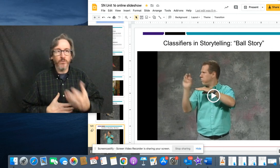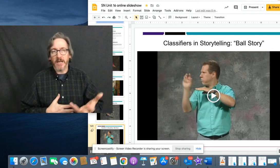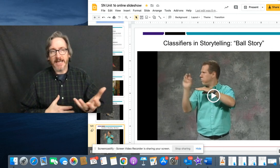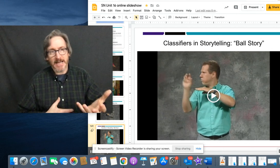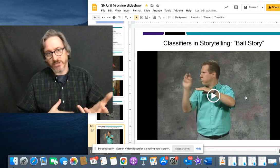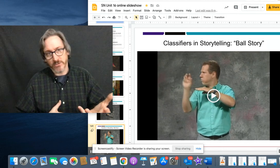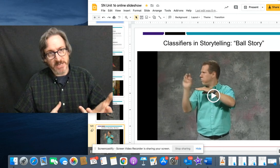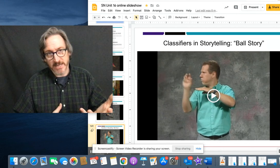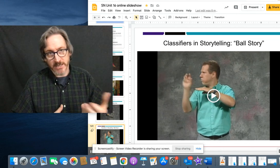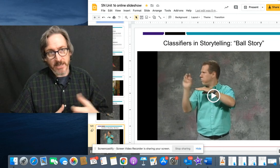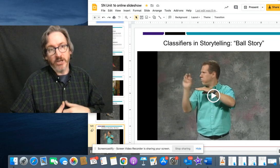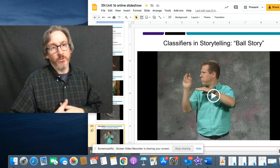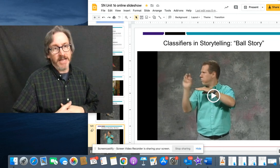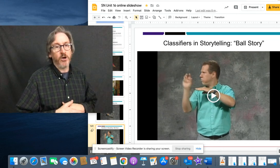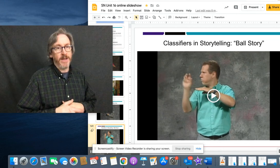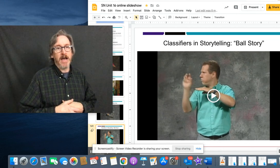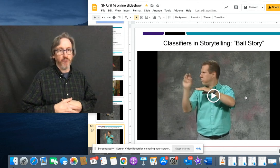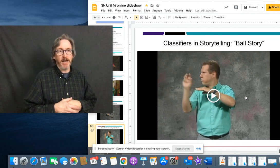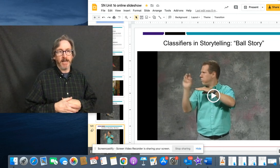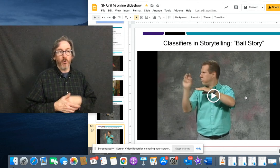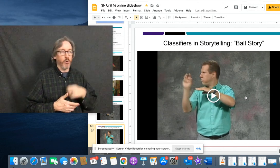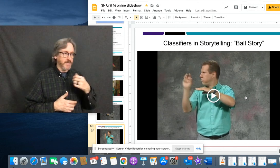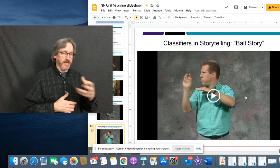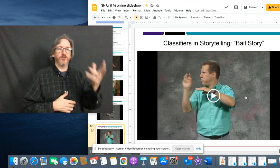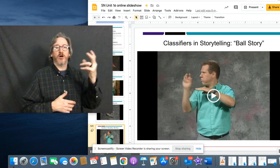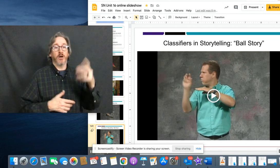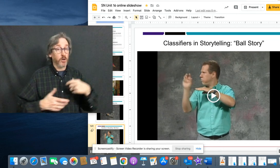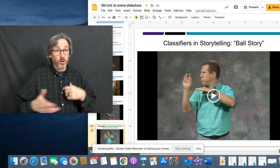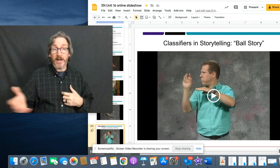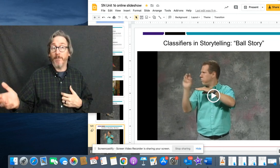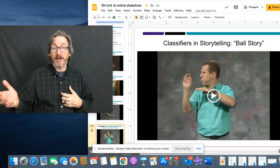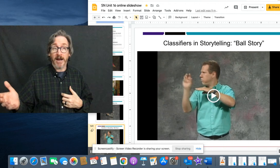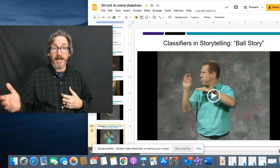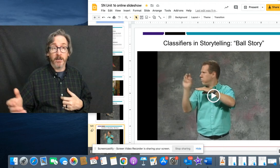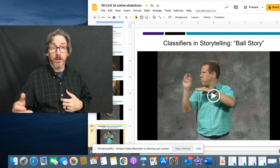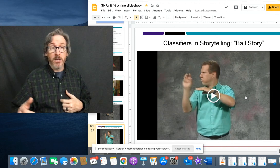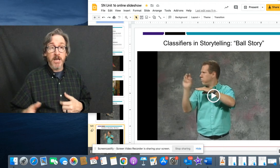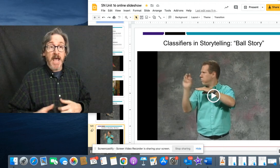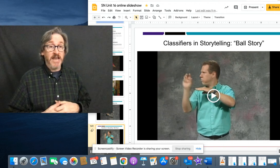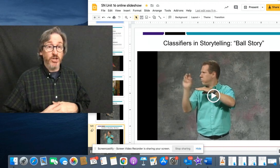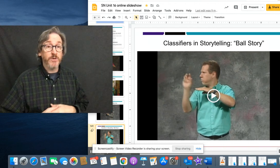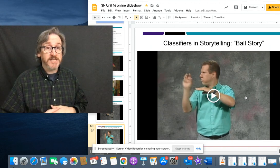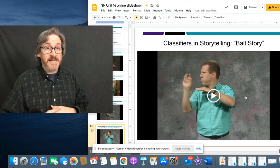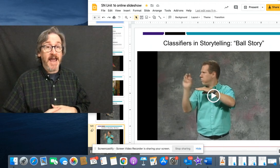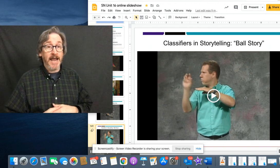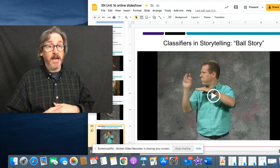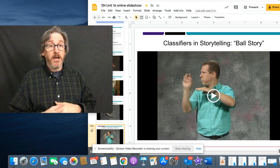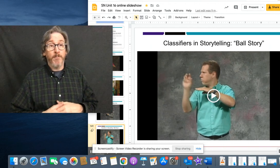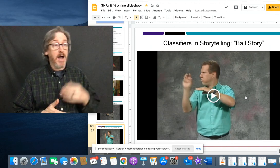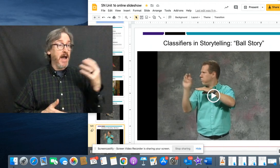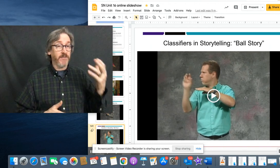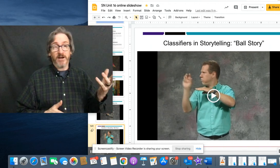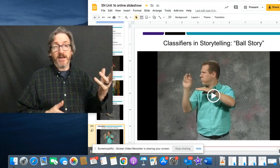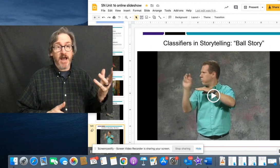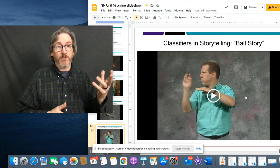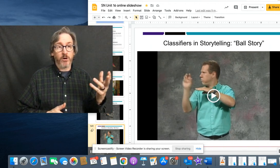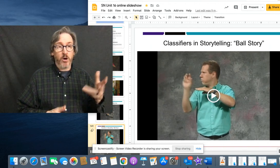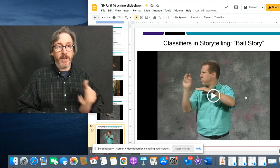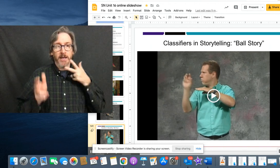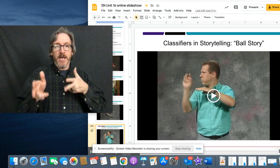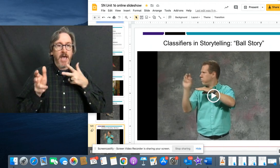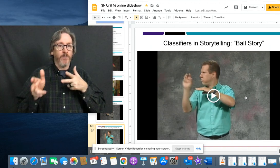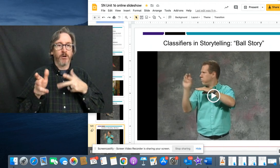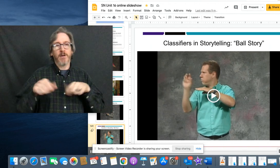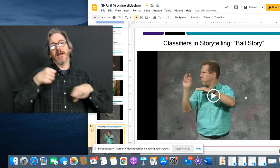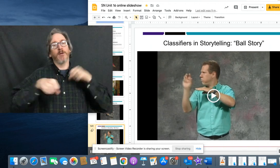If you like exercising, and you like going out running, or taking your dog out, or going out bike riding, and you can say, my friend and I were